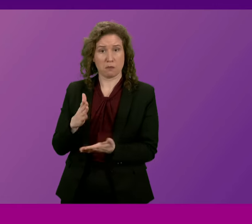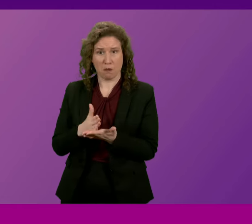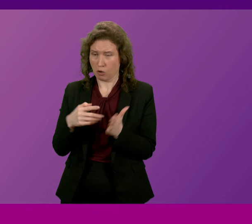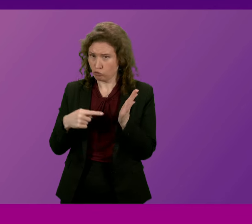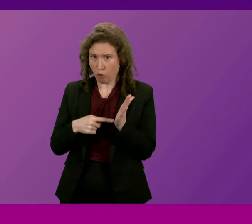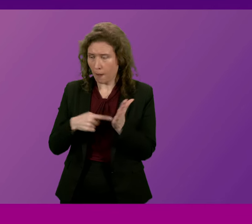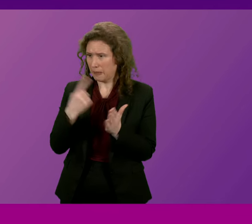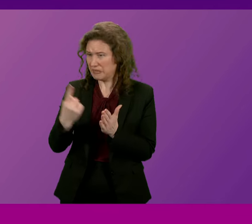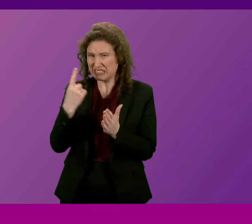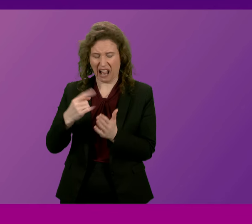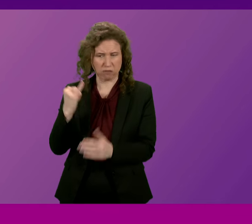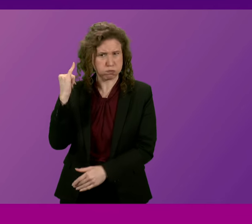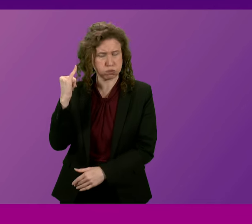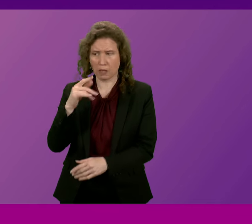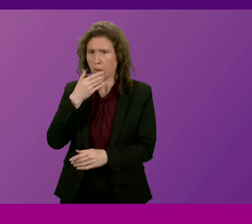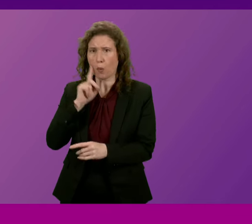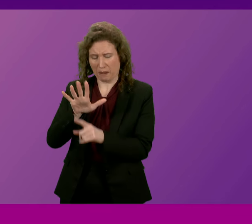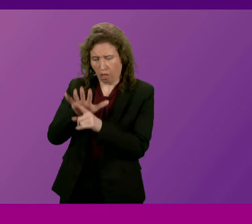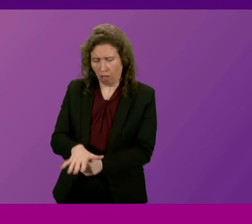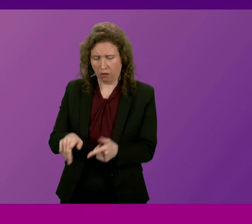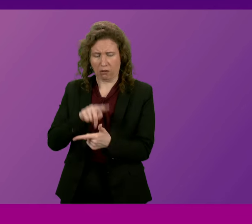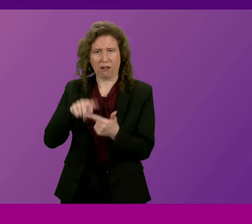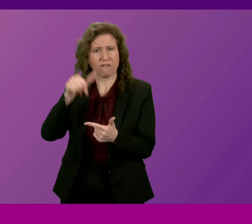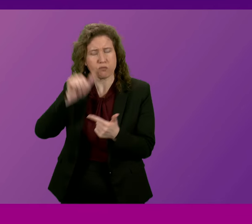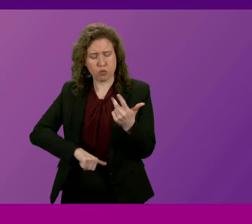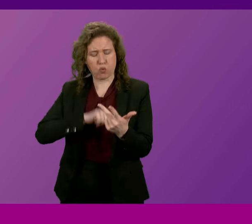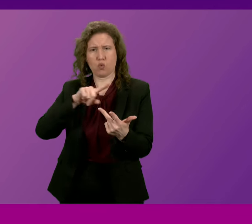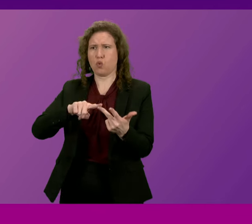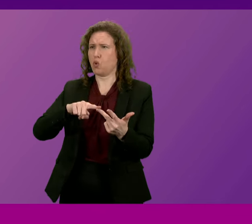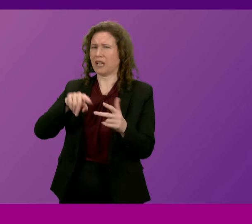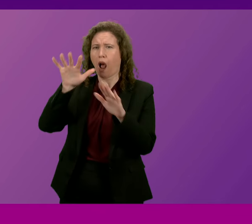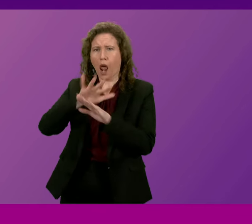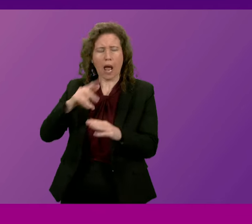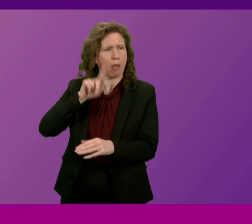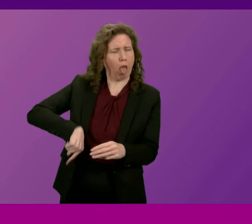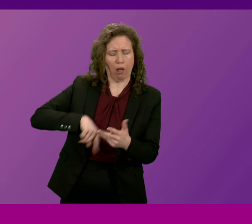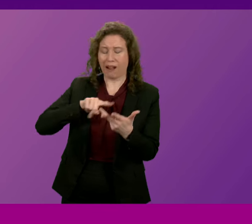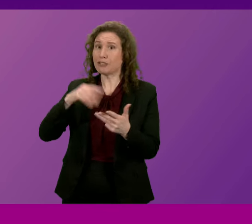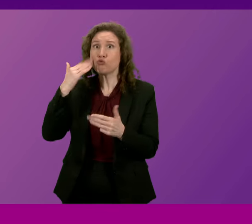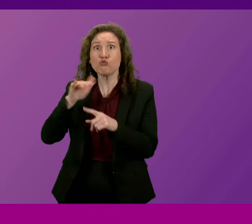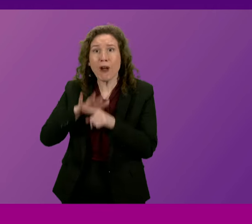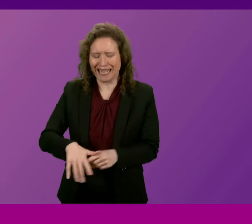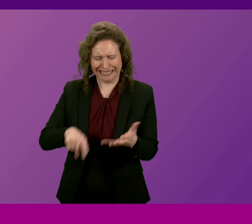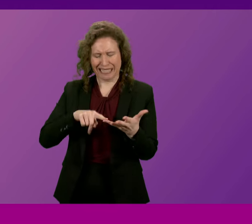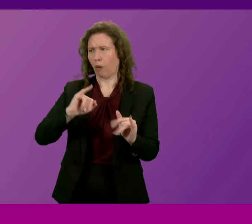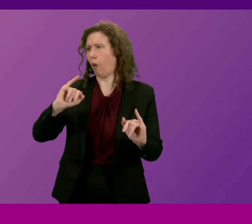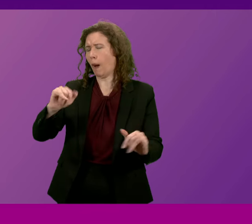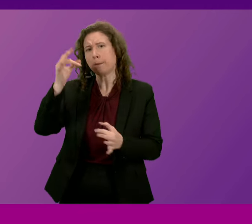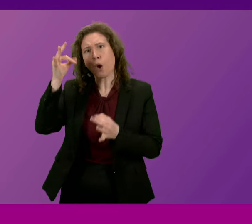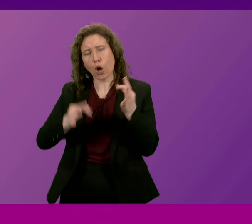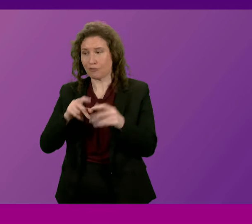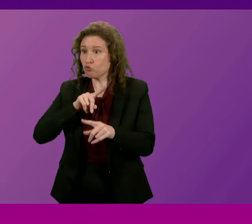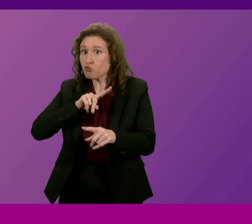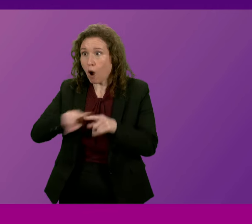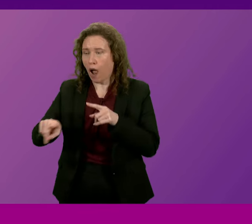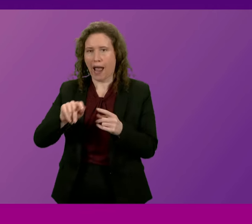a climate denier, a fraudster, a conspiracy monger, a racist, a far-right politician who tried to